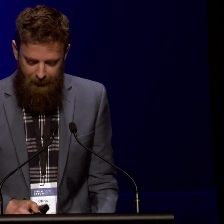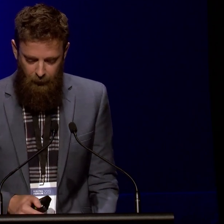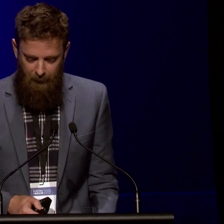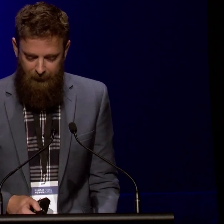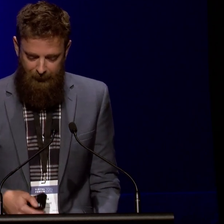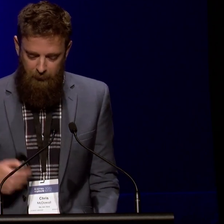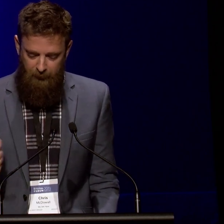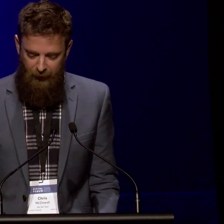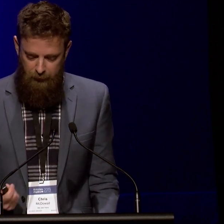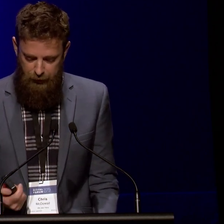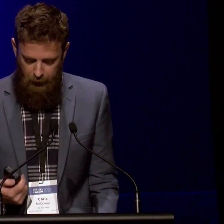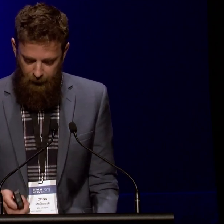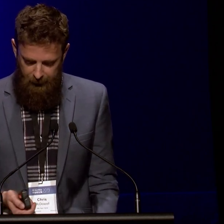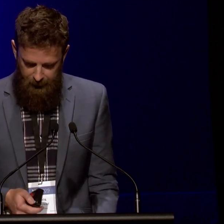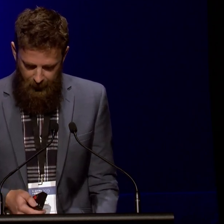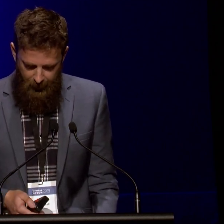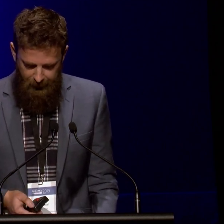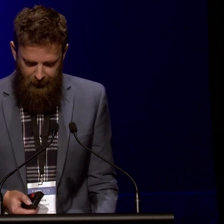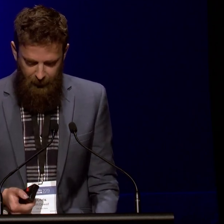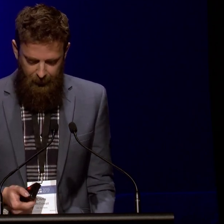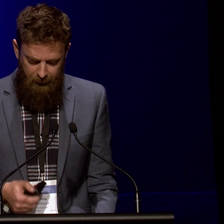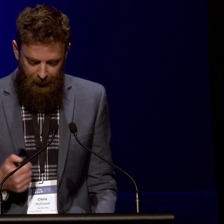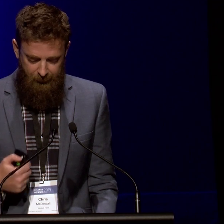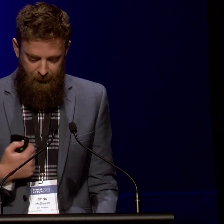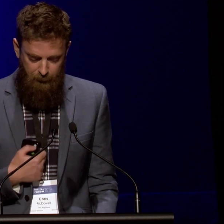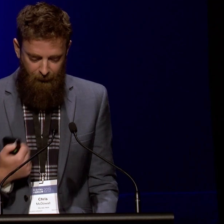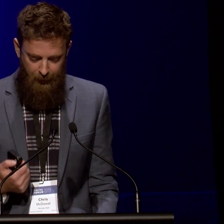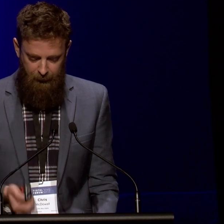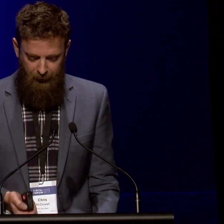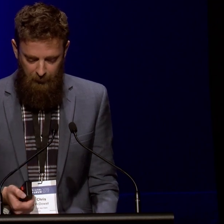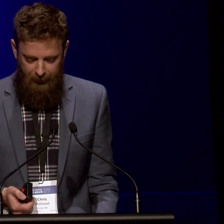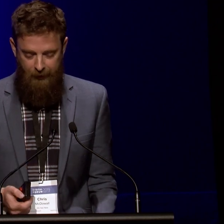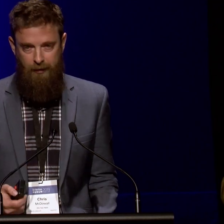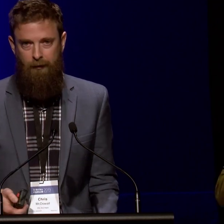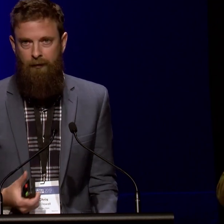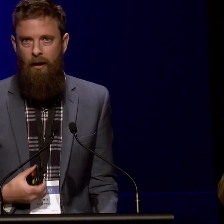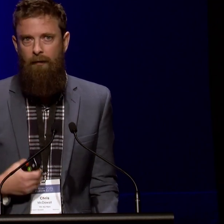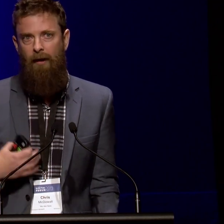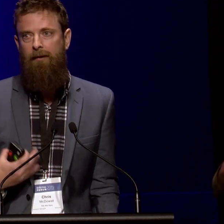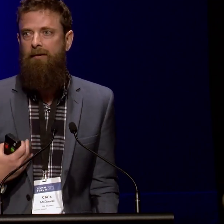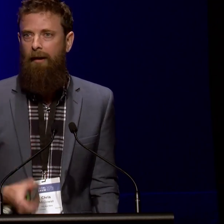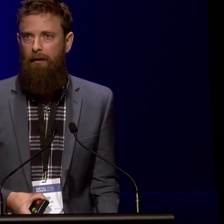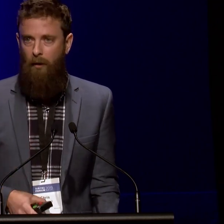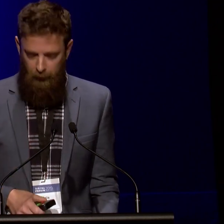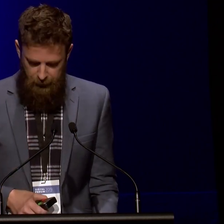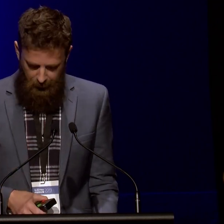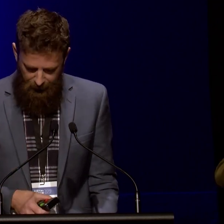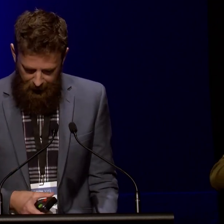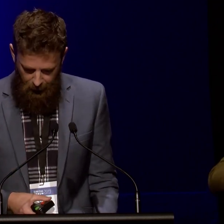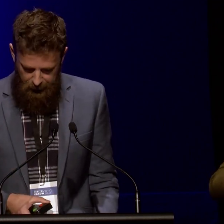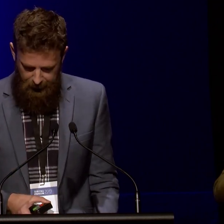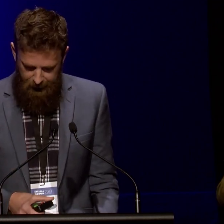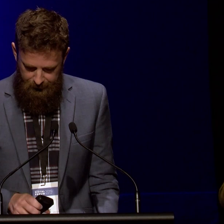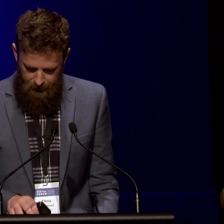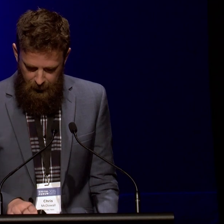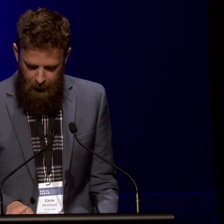commonplace so they may seem to professional geographers, are nevertheless profound in their implications for understanding the role of geographic